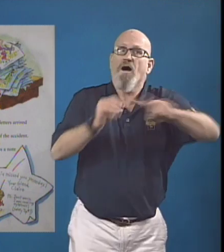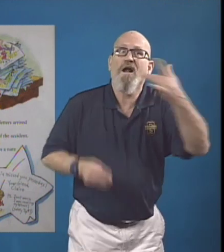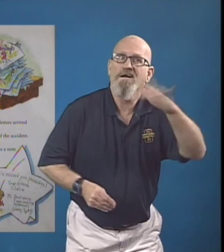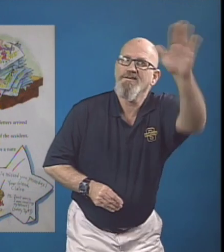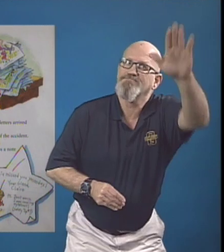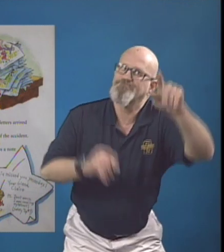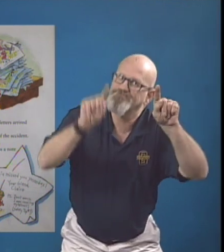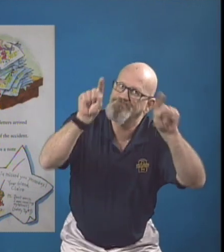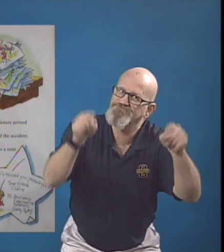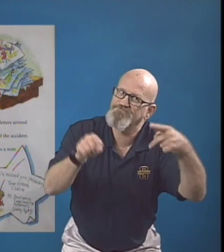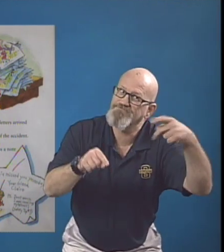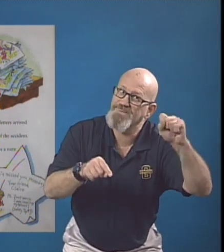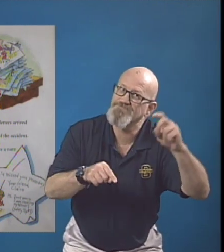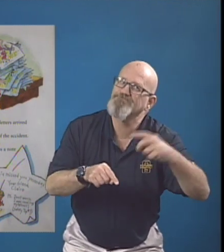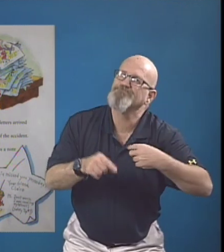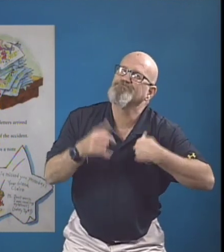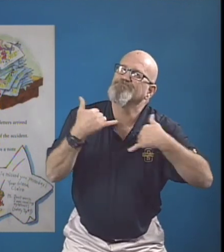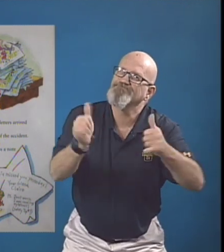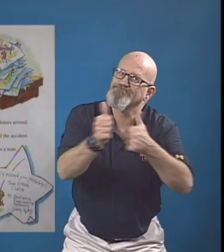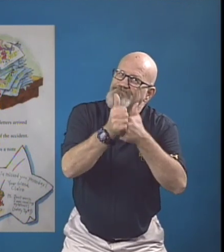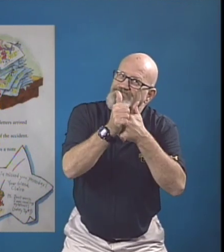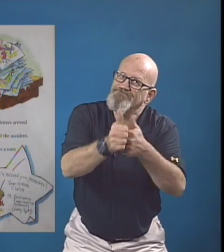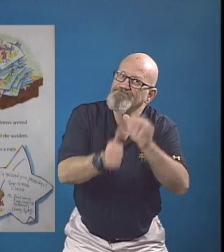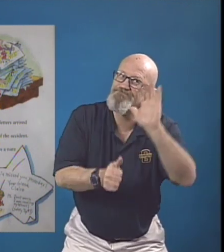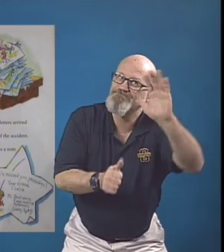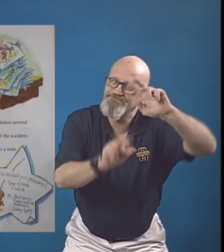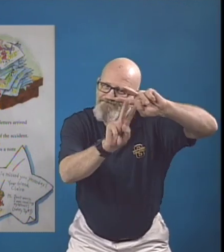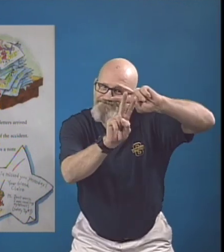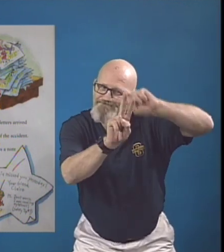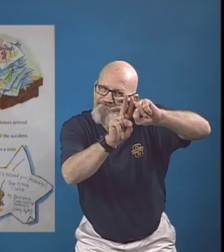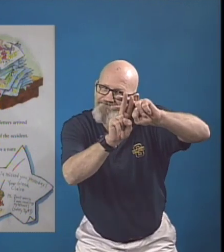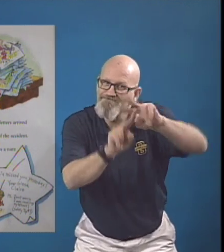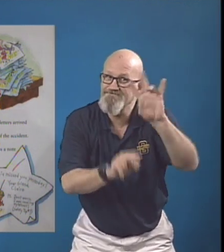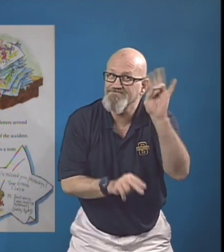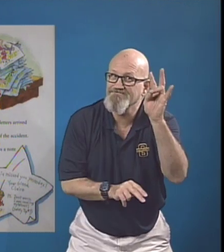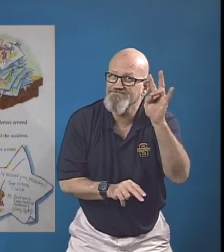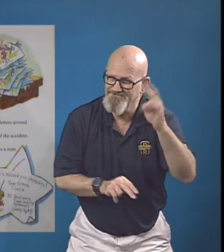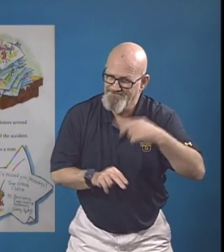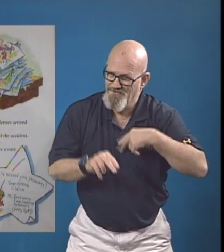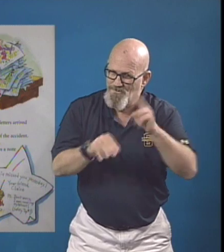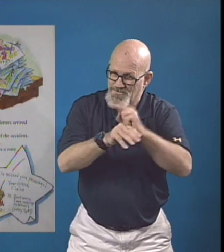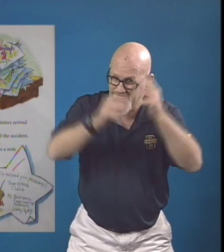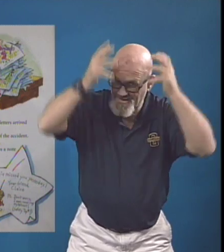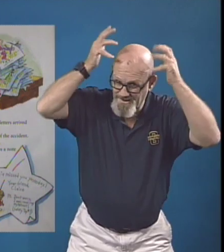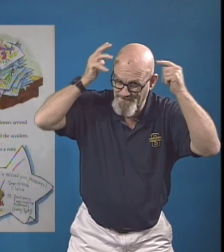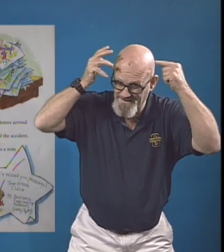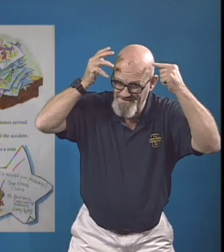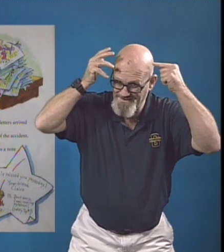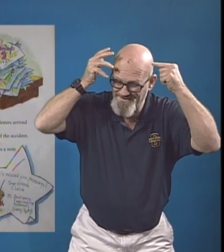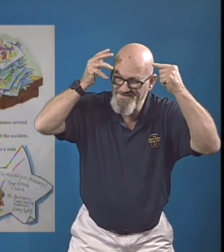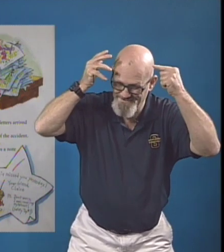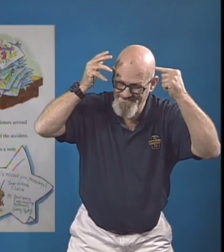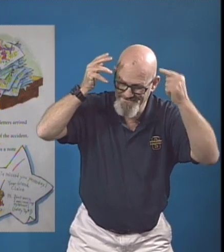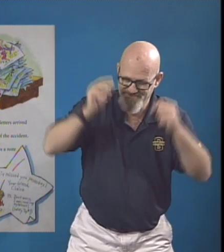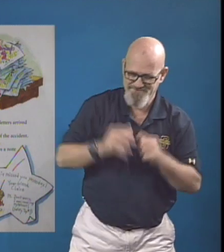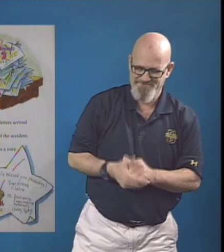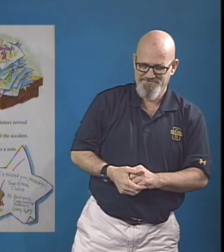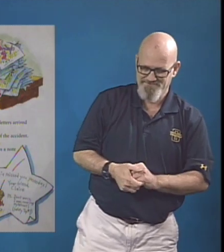That hammer fell on her head, but she said, Don't worry. I was wearing my helmet. Safety tip number seven.